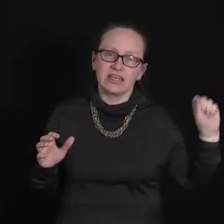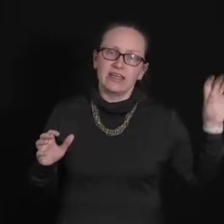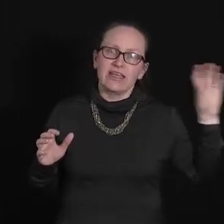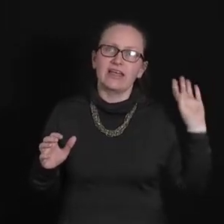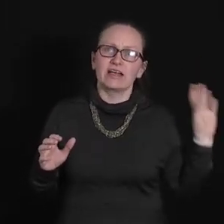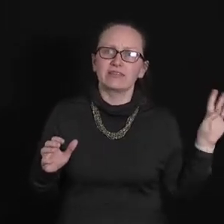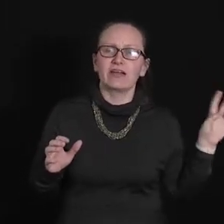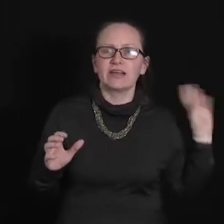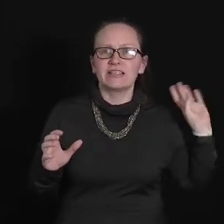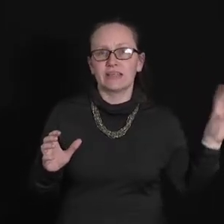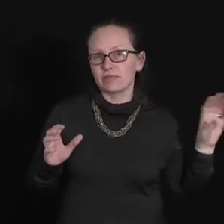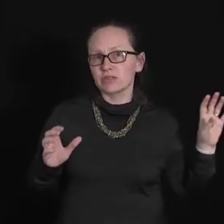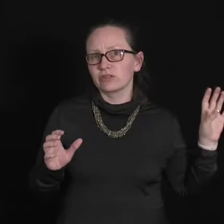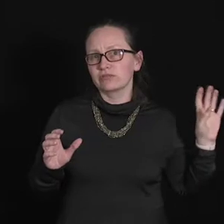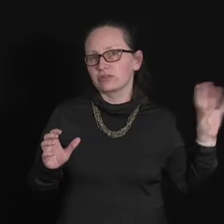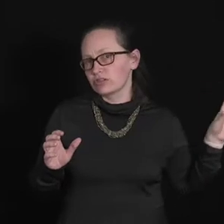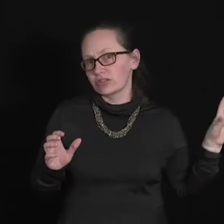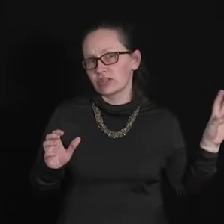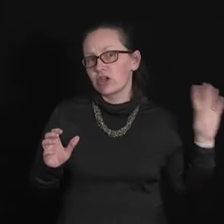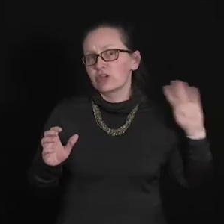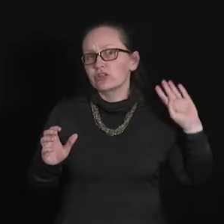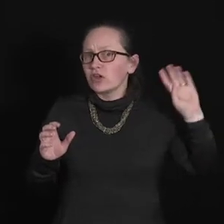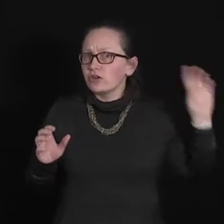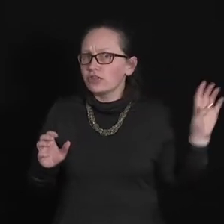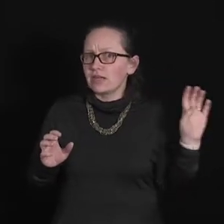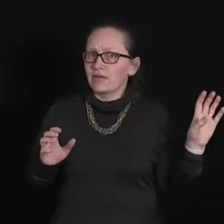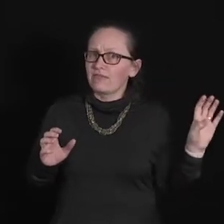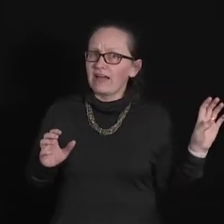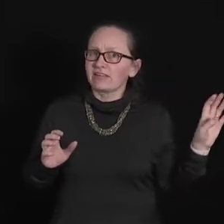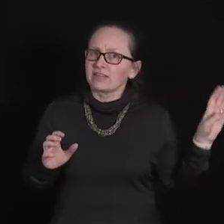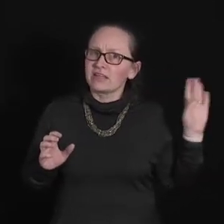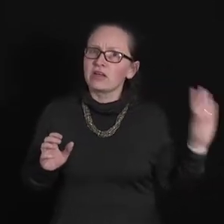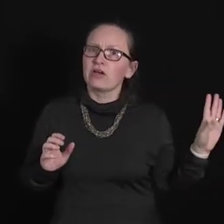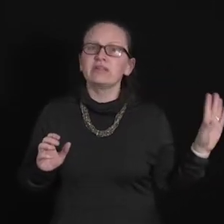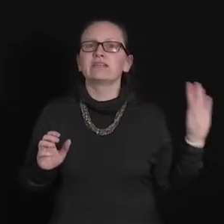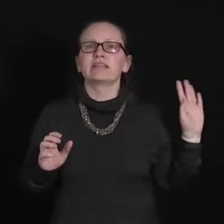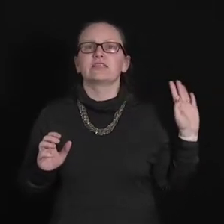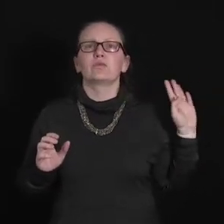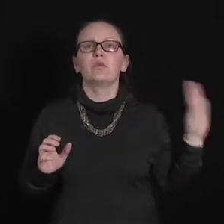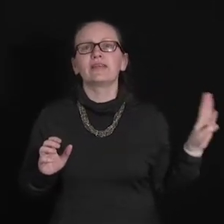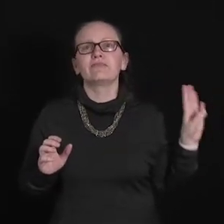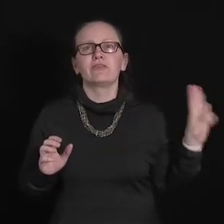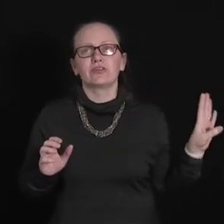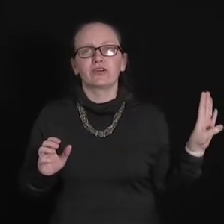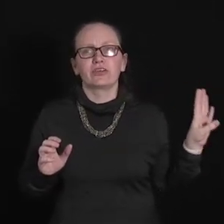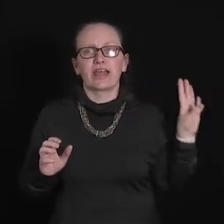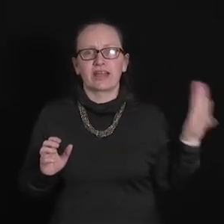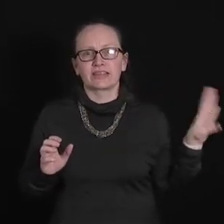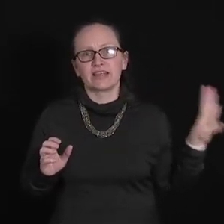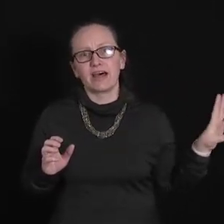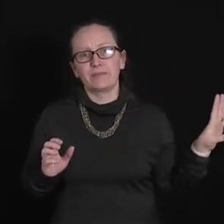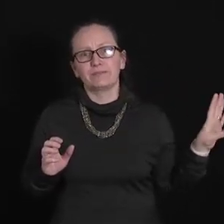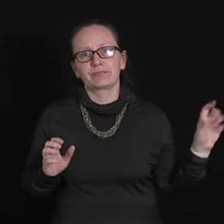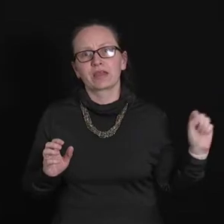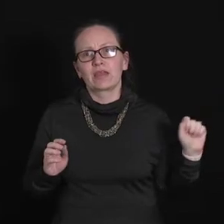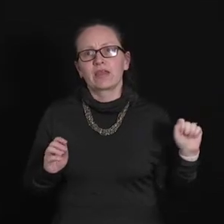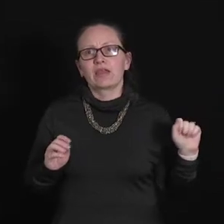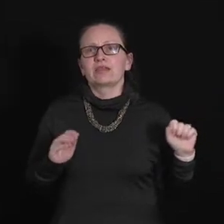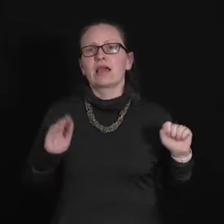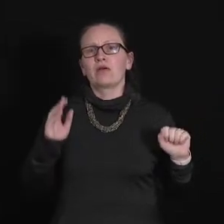he had a very dim source. So dim in fact that it only released one photon at a time. Now